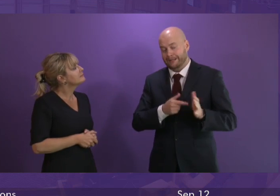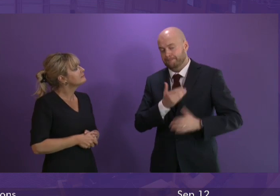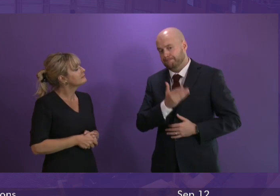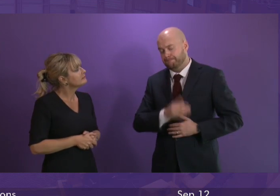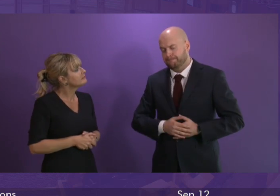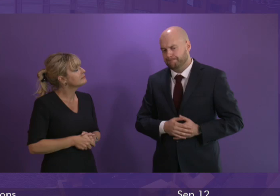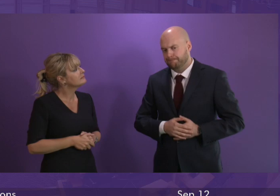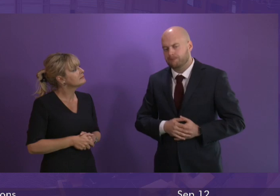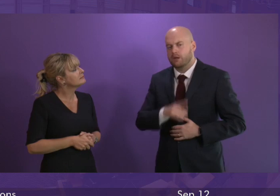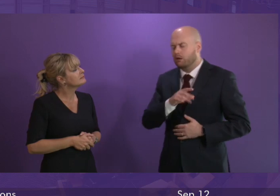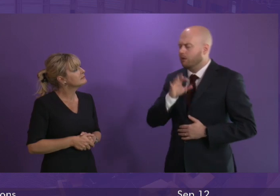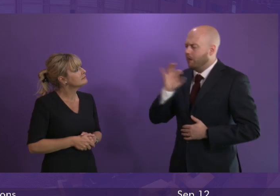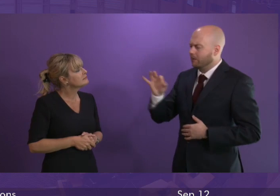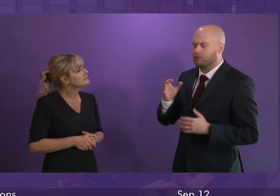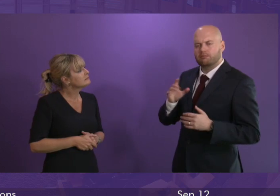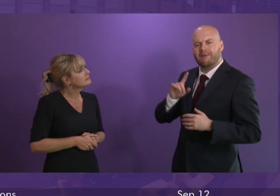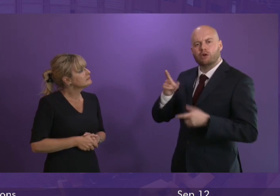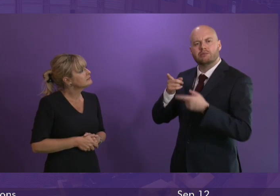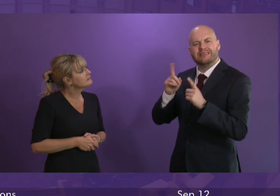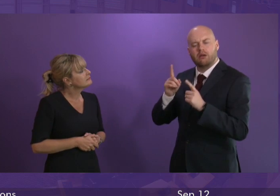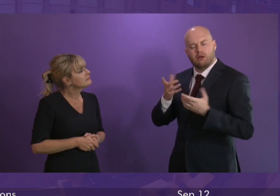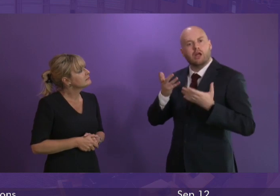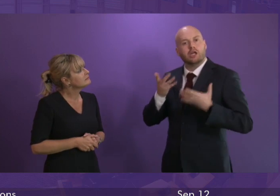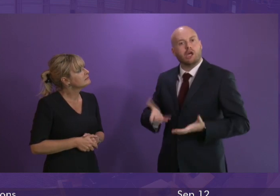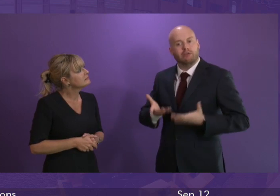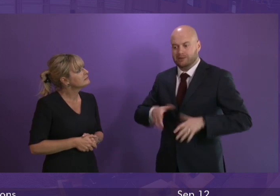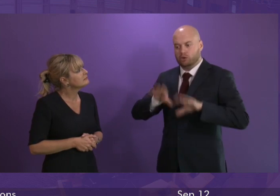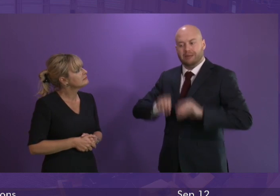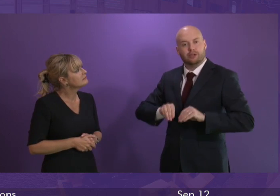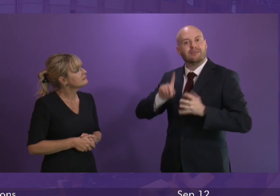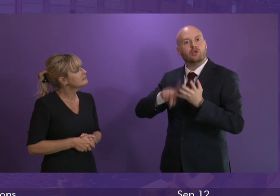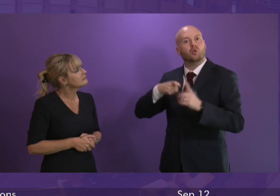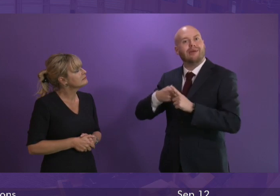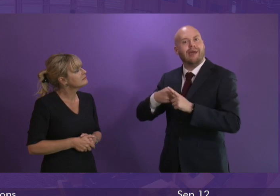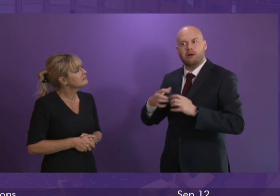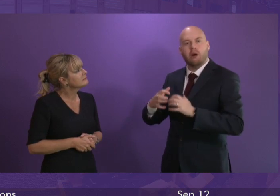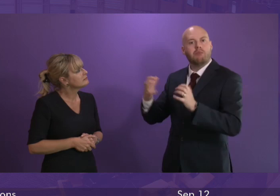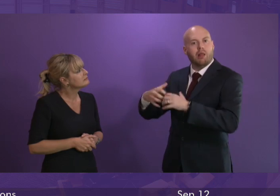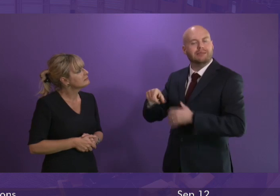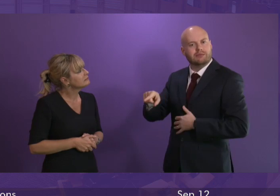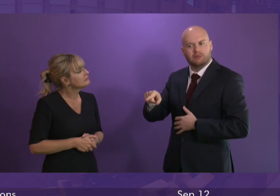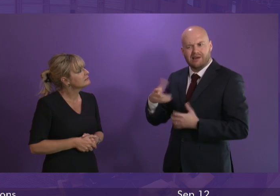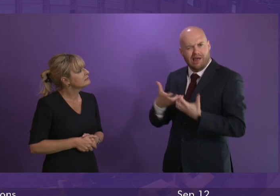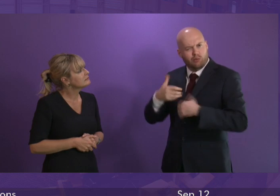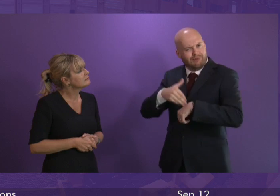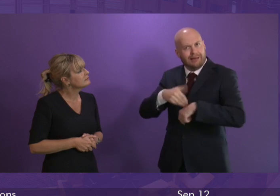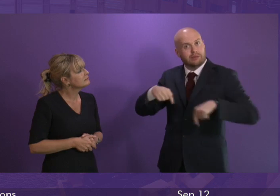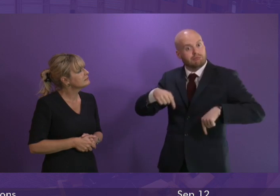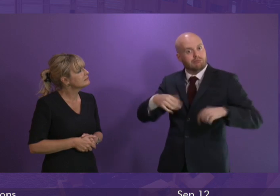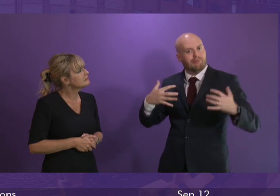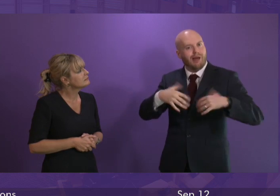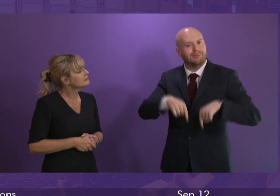minister how the current suspension of the UK parliament affects her government and this parliament's preparations for Brexit and why if prorogation is